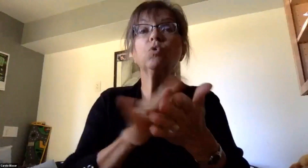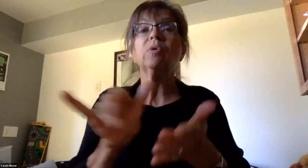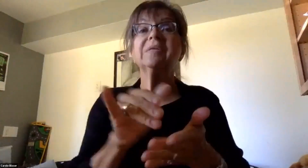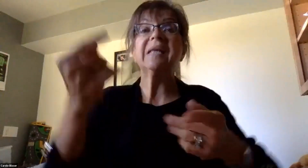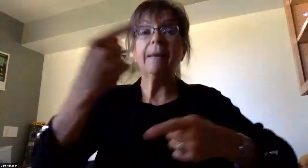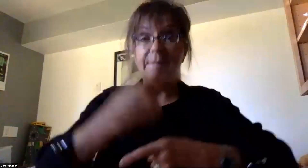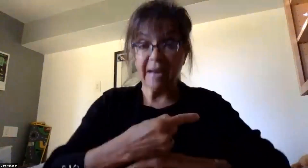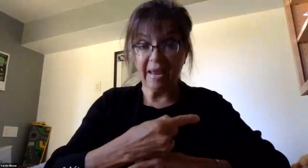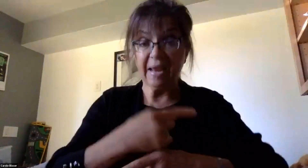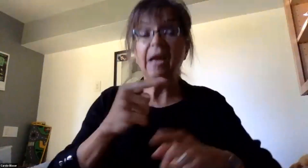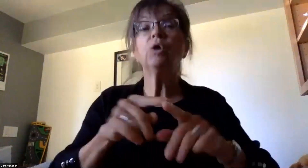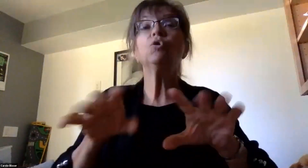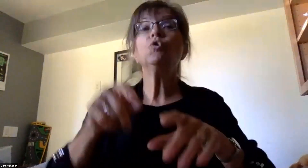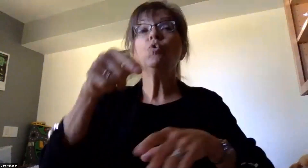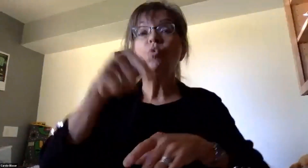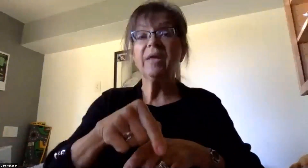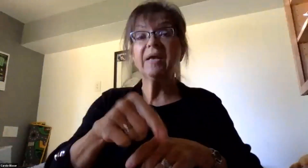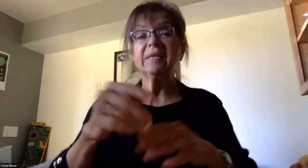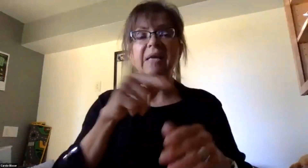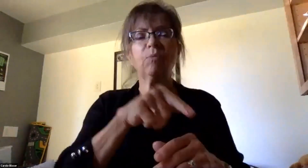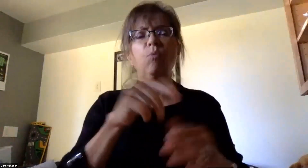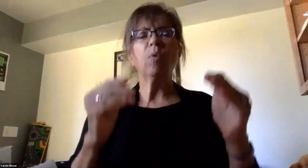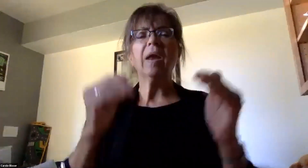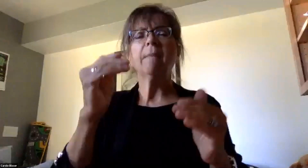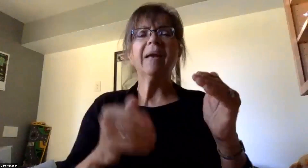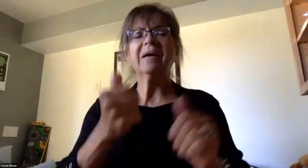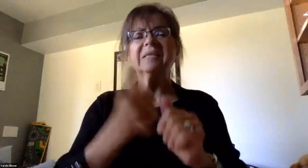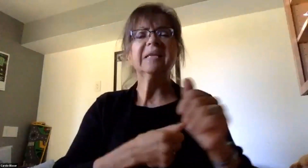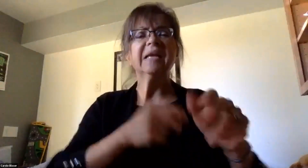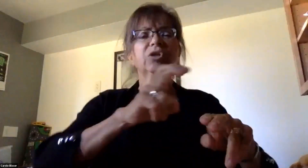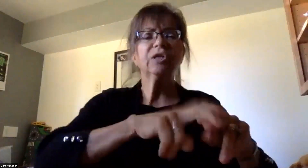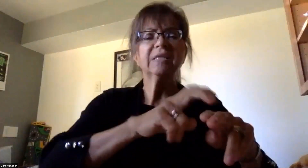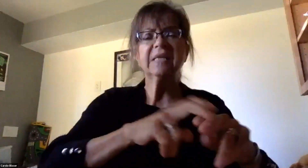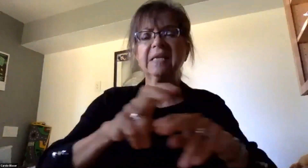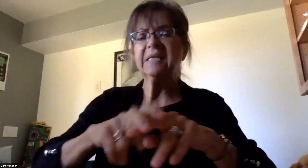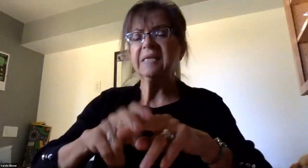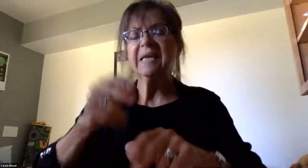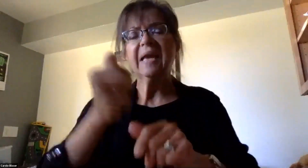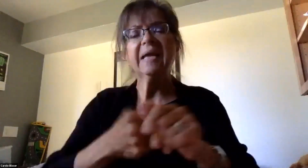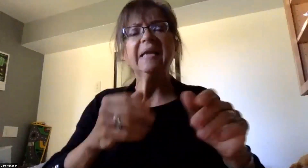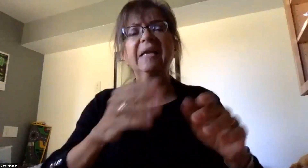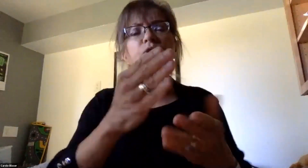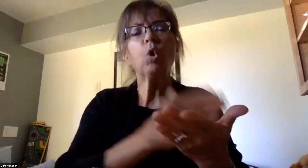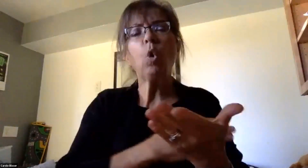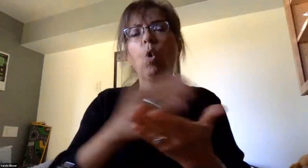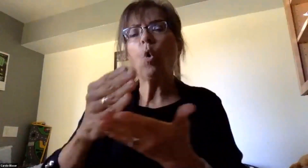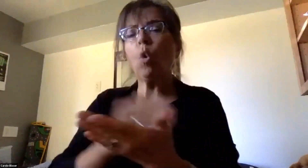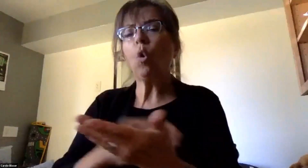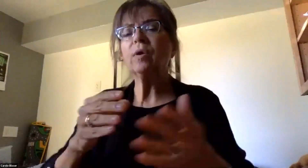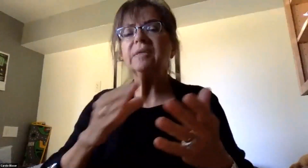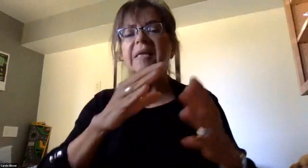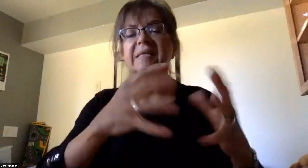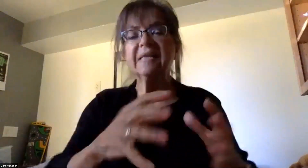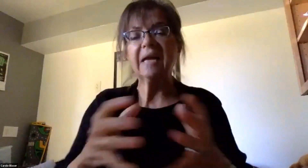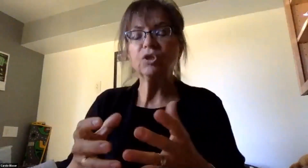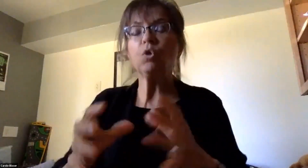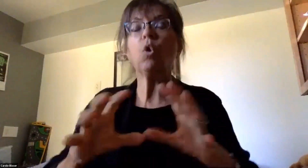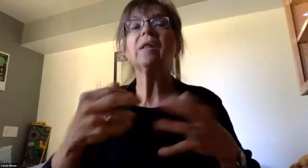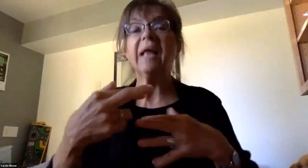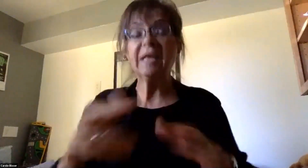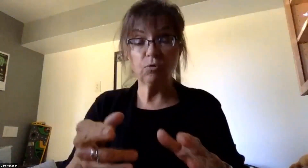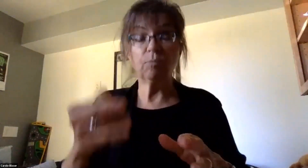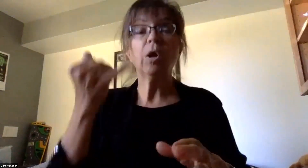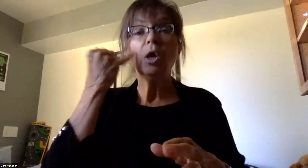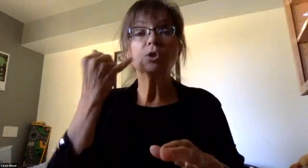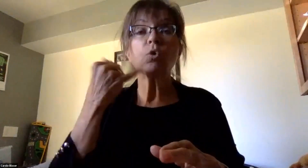Campus balanced each seat in each course section or classroom. So if a family has siblings